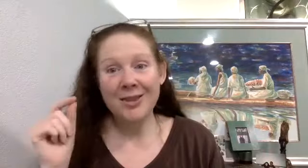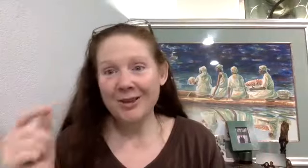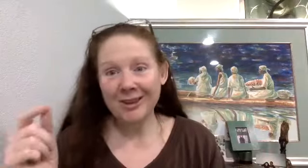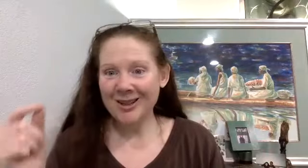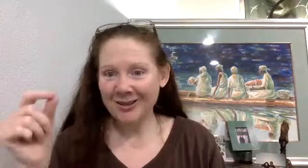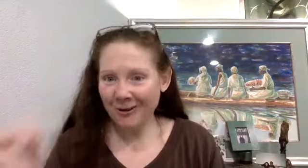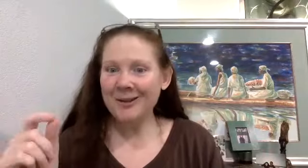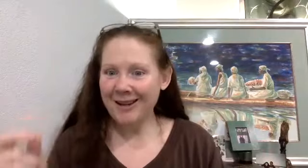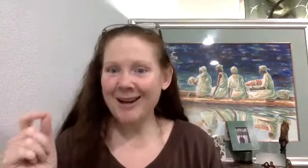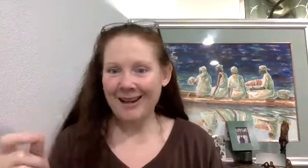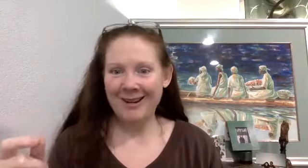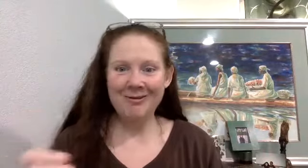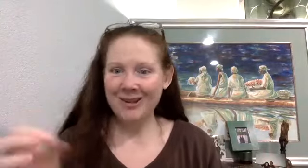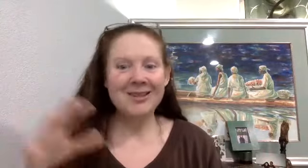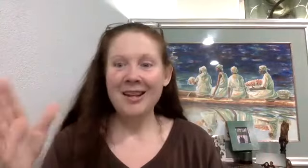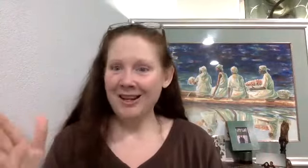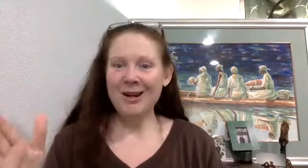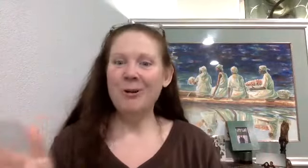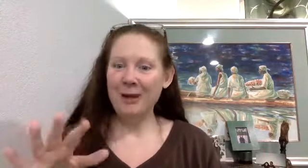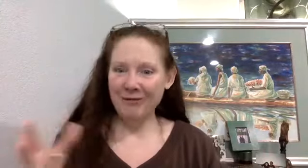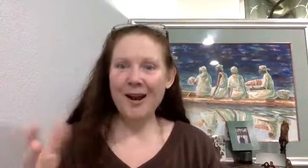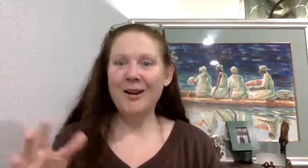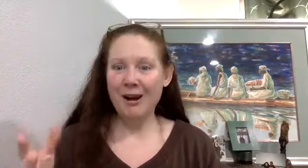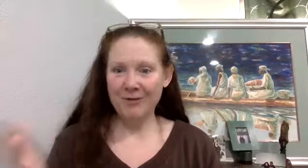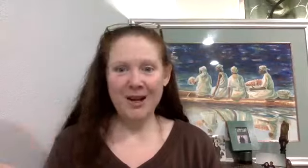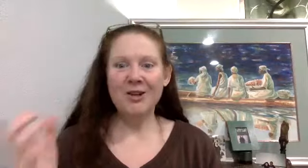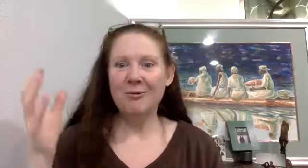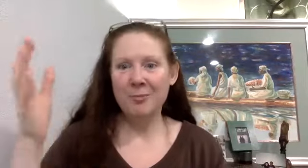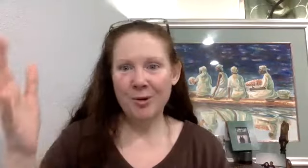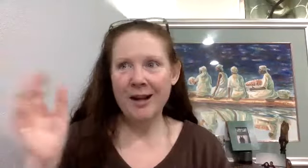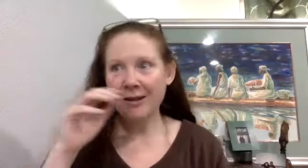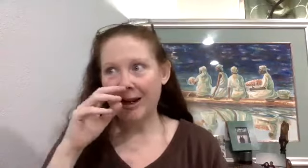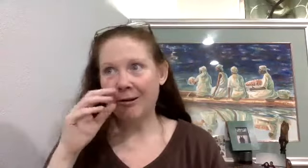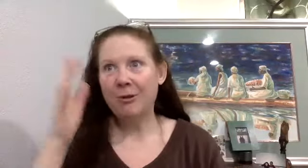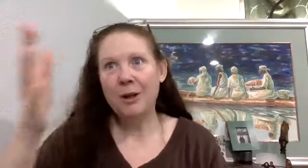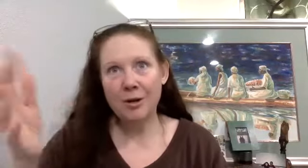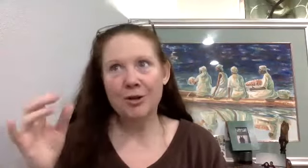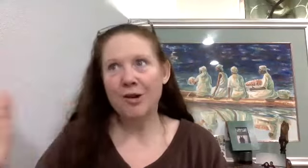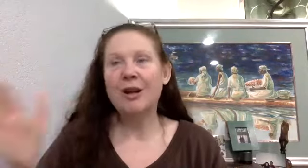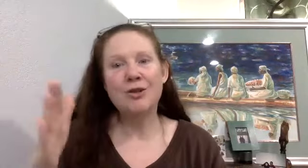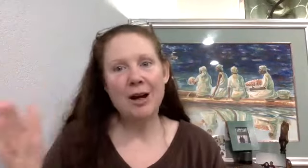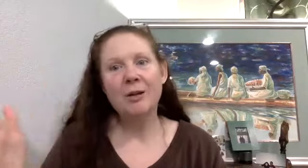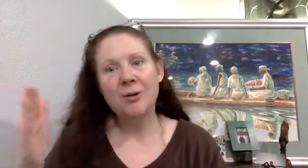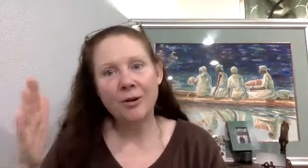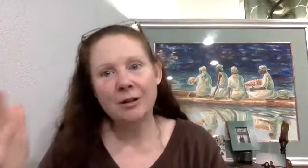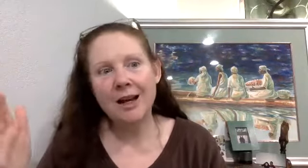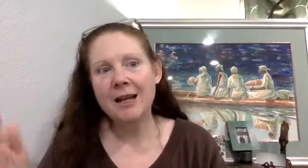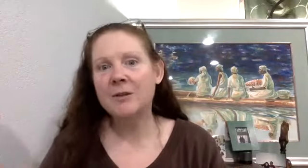think that there is a real nugget here of just, you know, when we can find a conversation and we put it out there and then we are sharing it directly with our clients